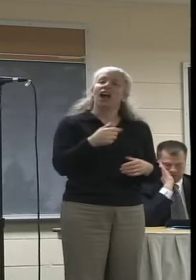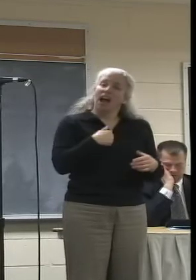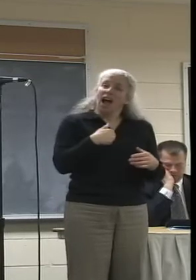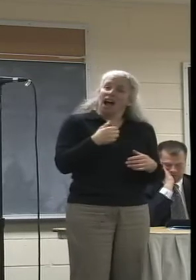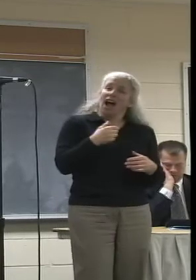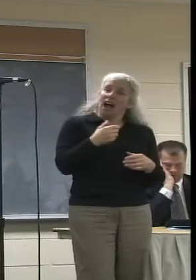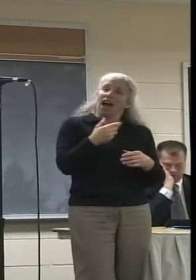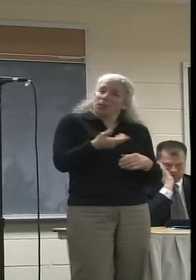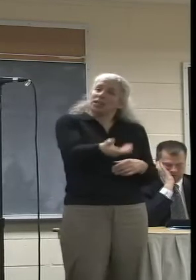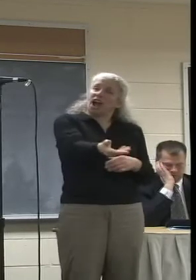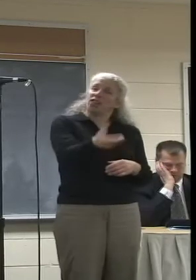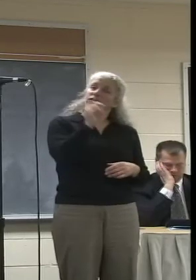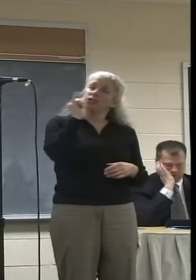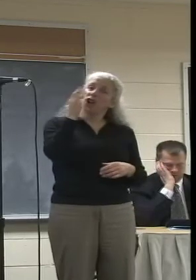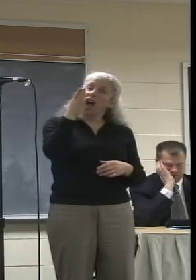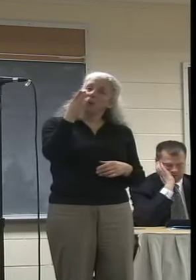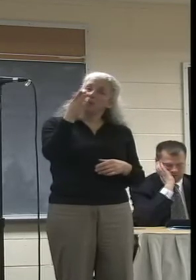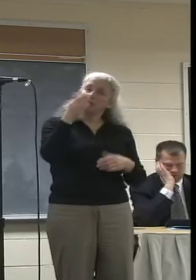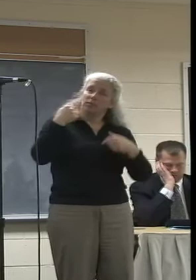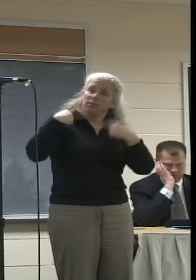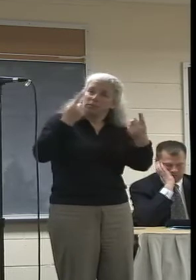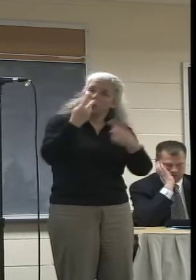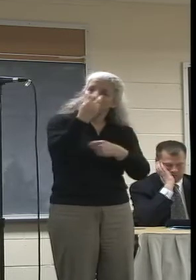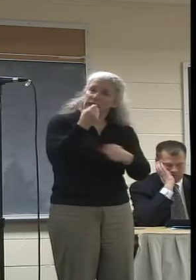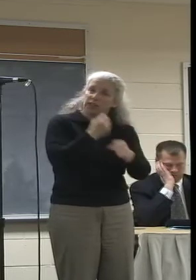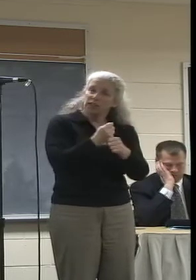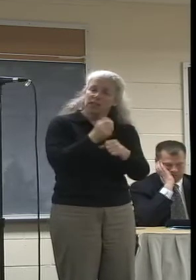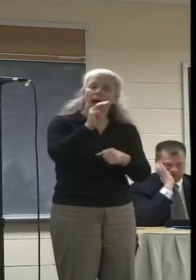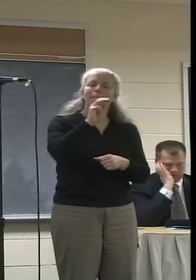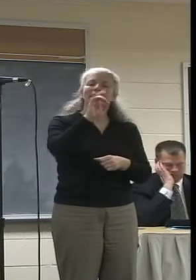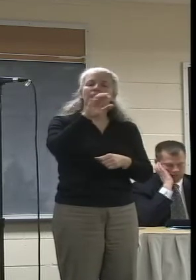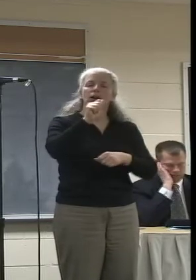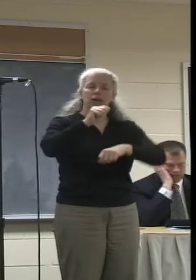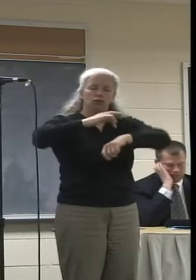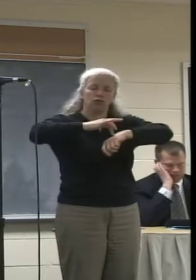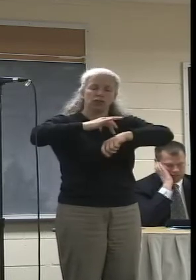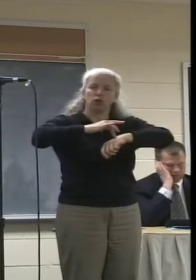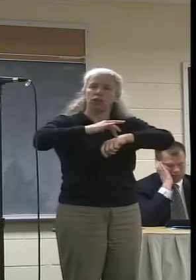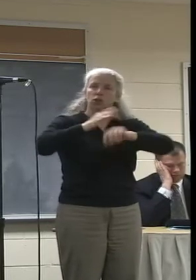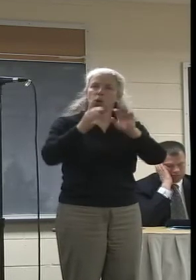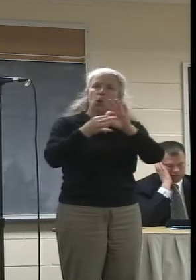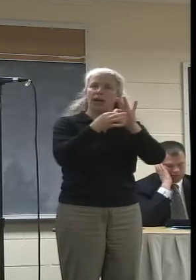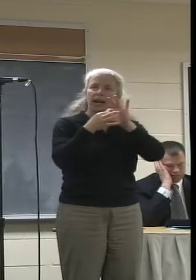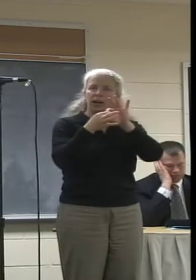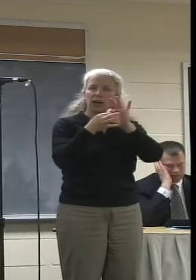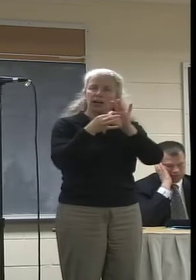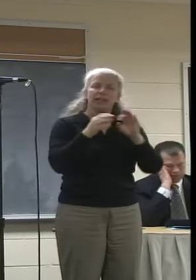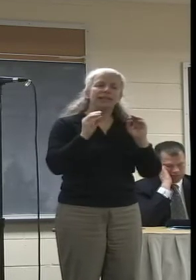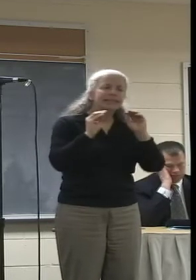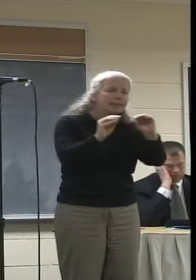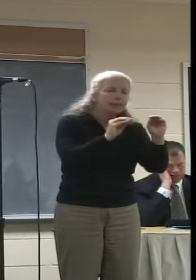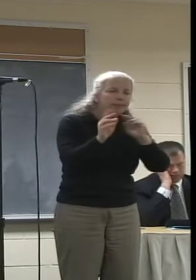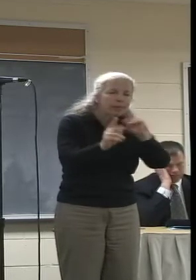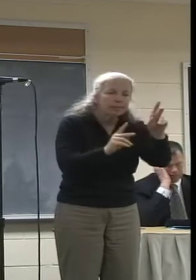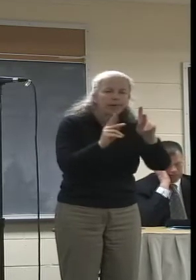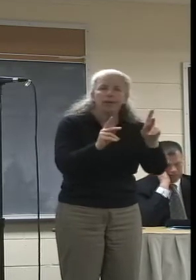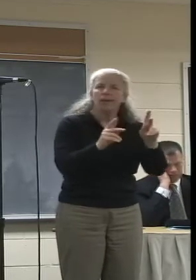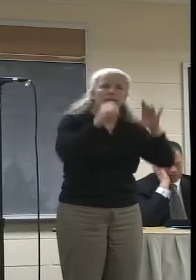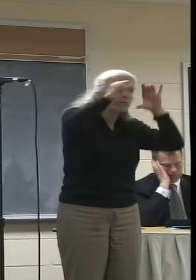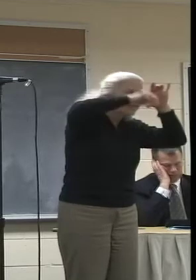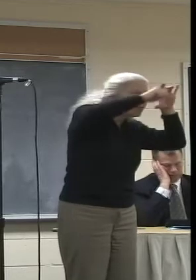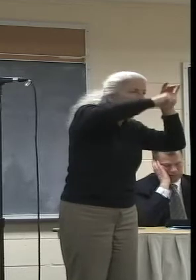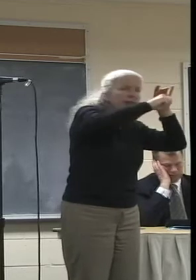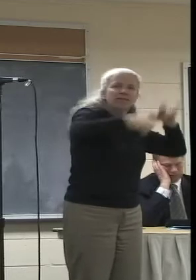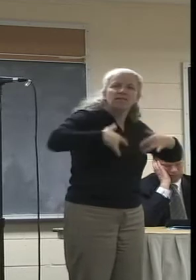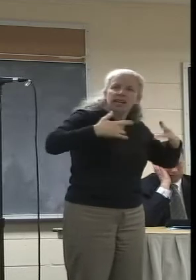about two years ago and I've worked there as the media resources coordinator, educating members, broadcasting public meetings, filming events and shows,